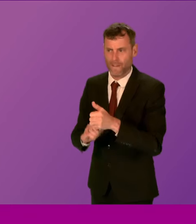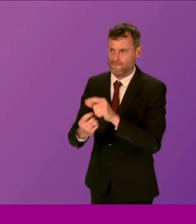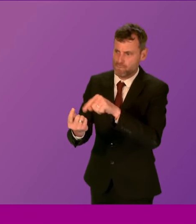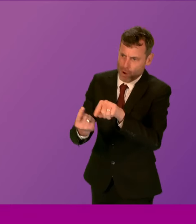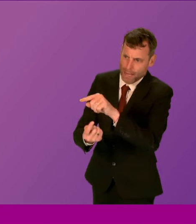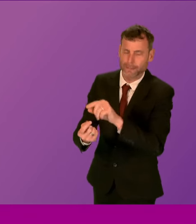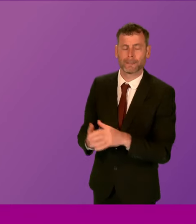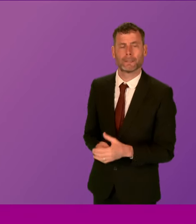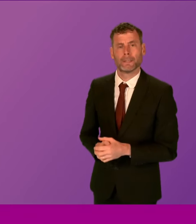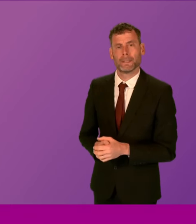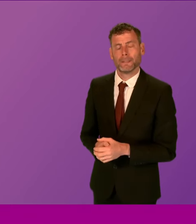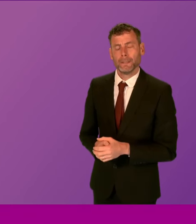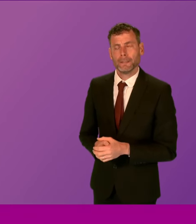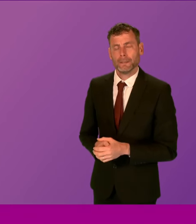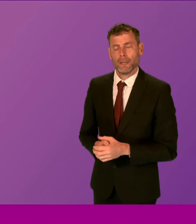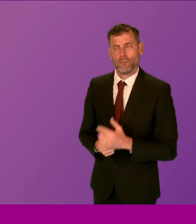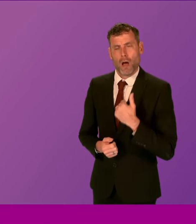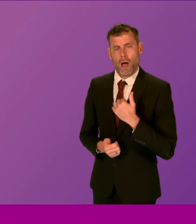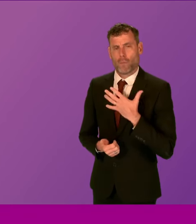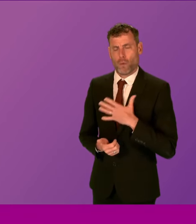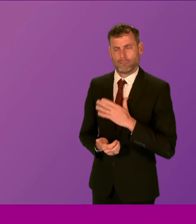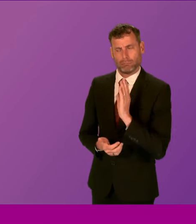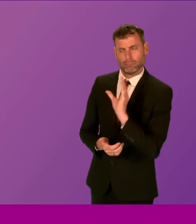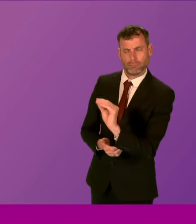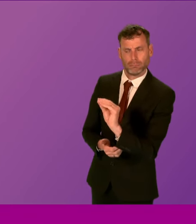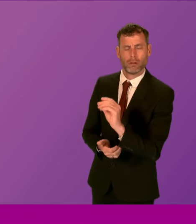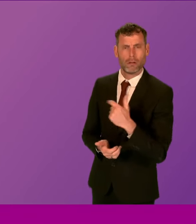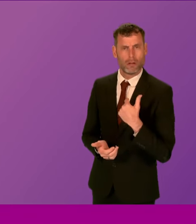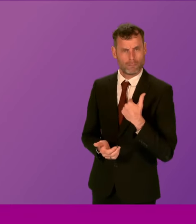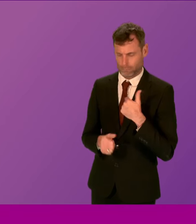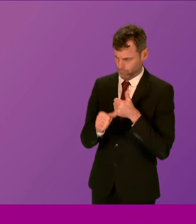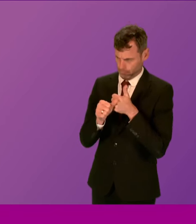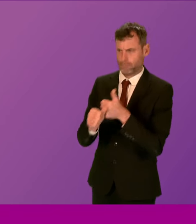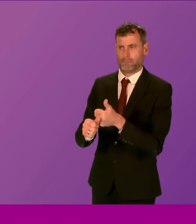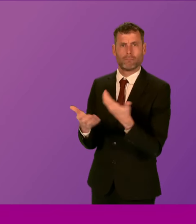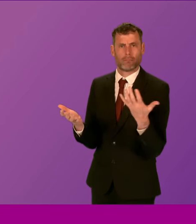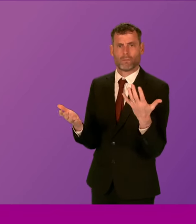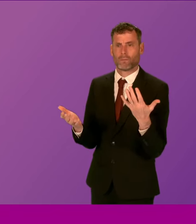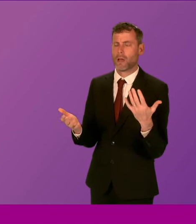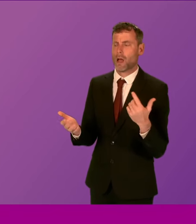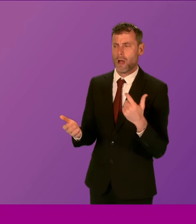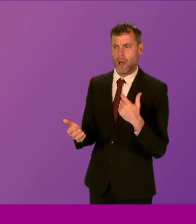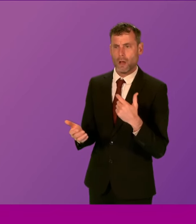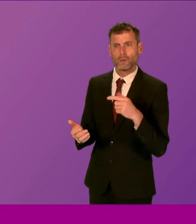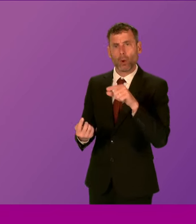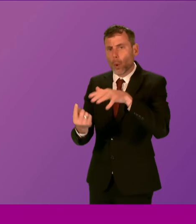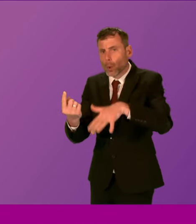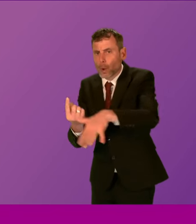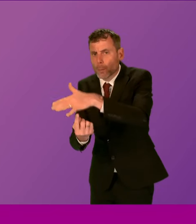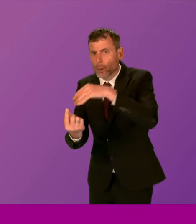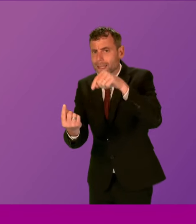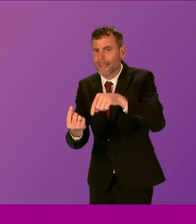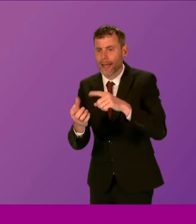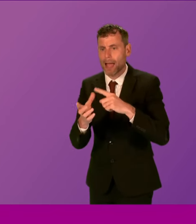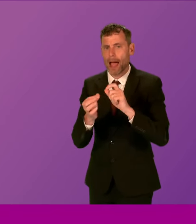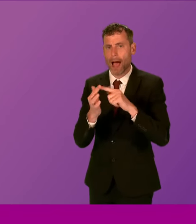And can I also ensure that I give as much reassurance as I possibly can to the community of Aberfeldy,